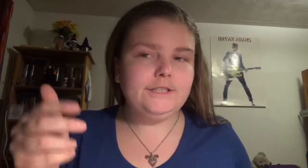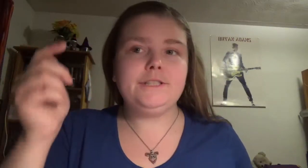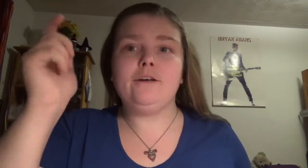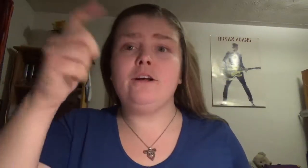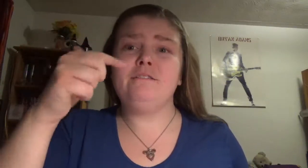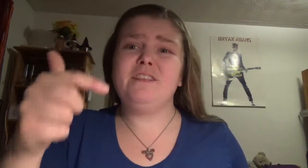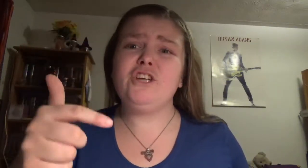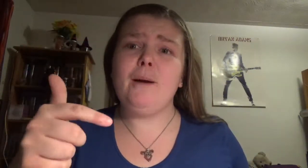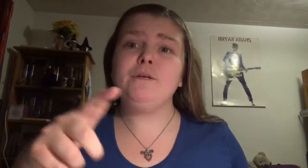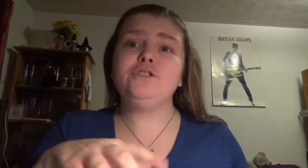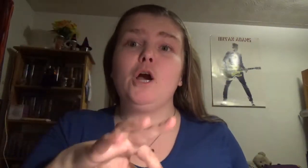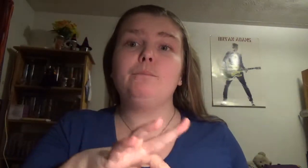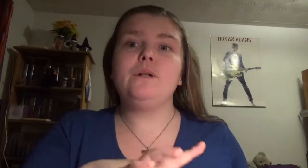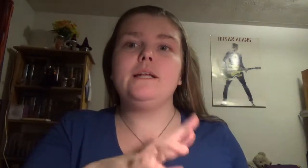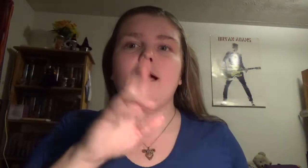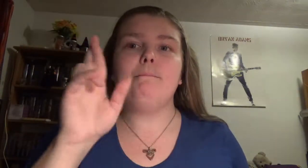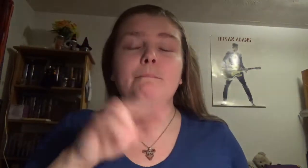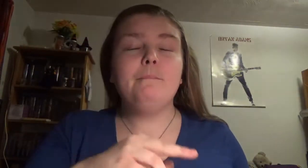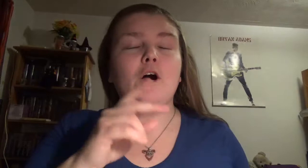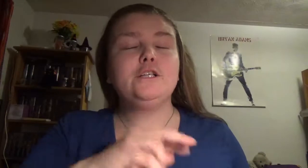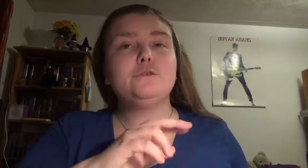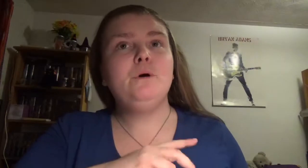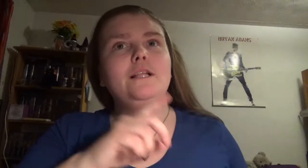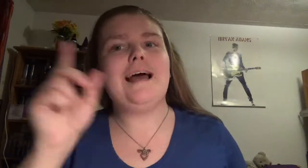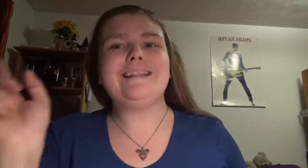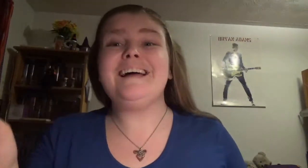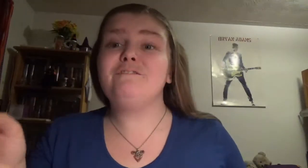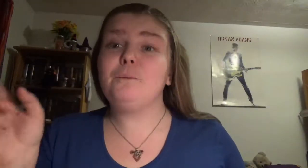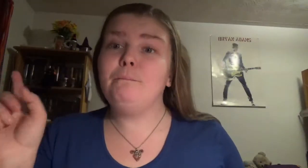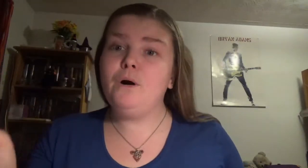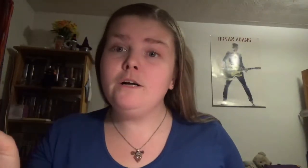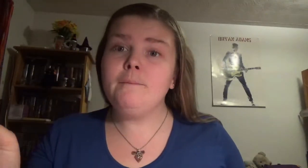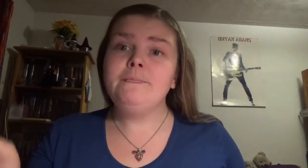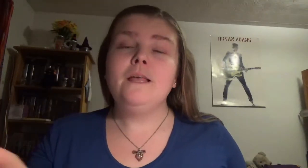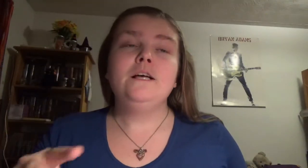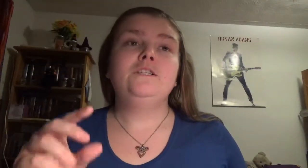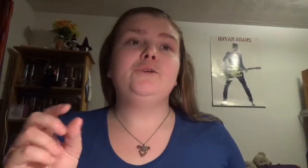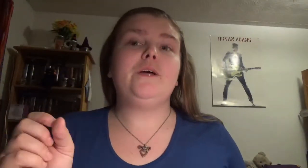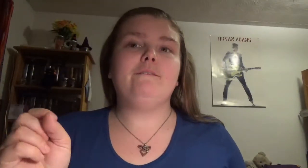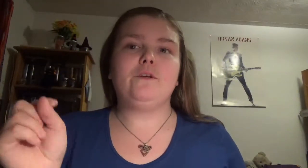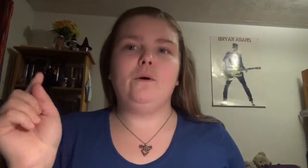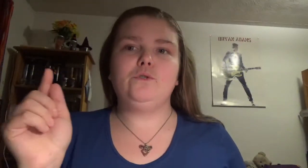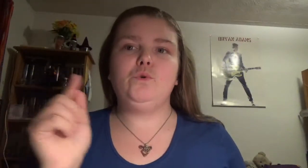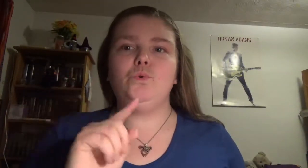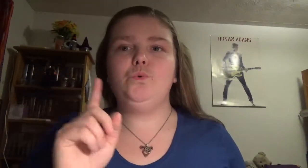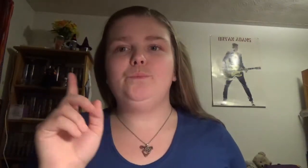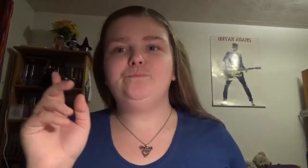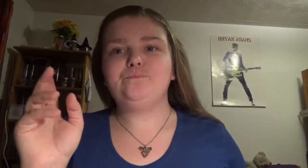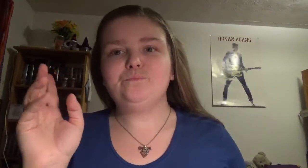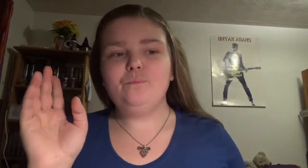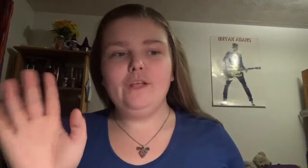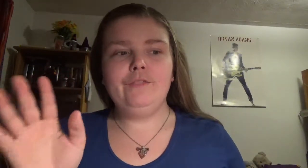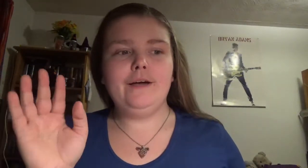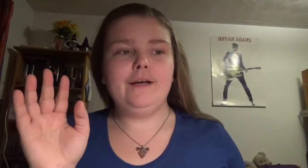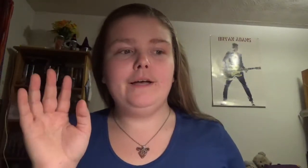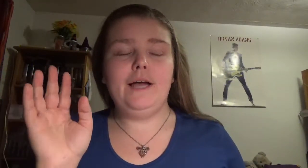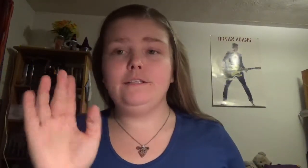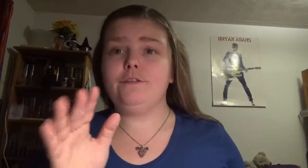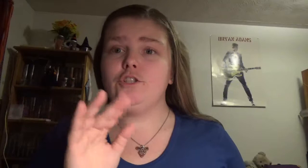that are under the chapters aren't put at the end of the book, so you'd have to go to the end of the